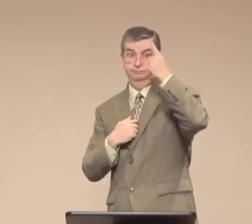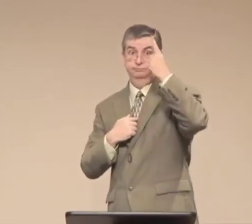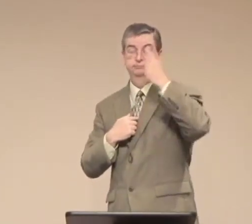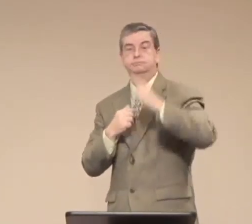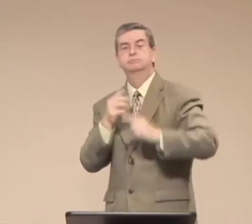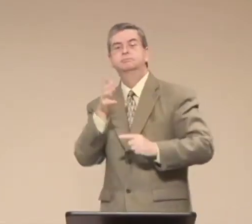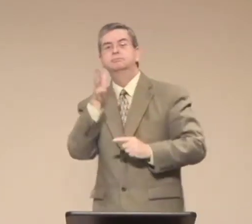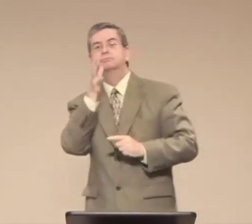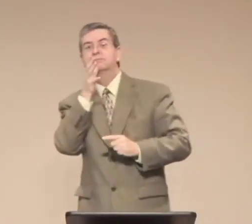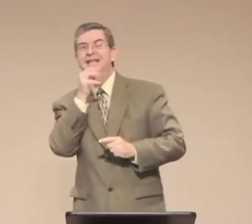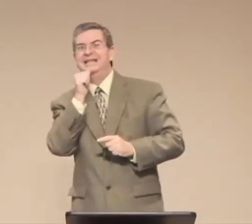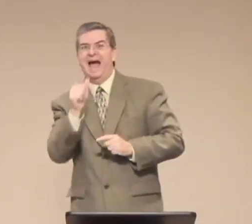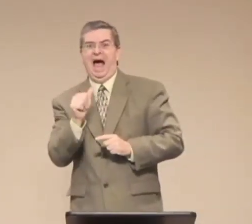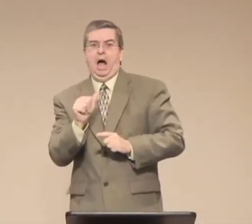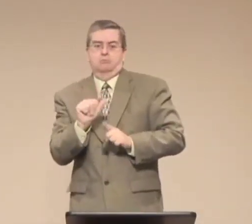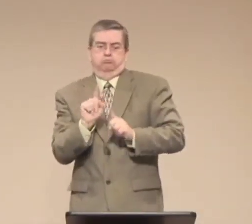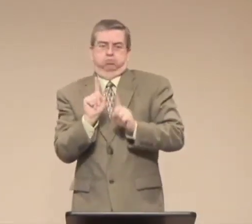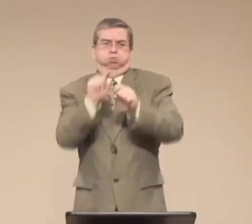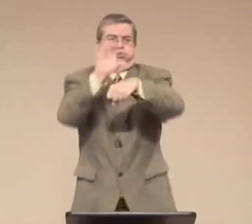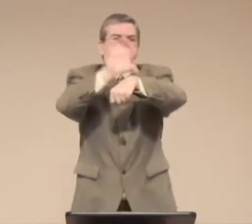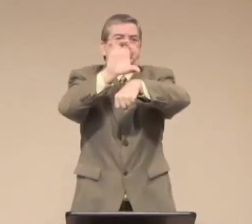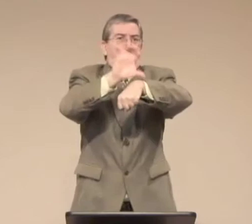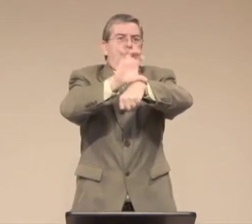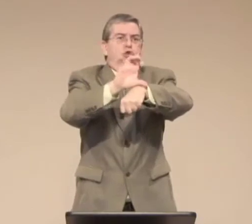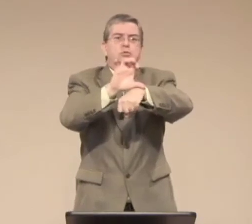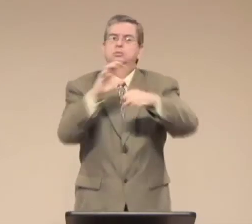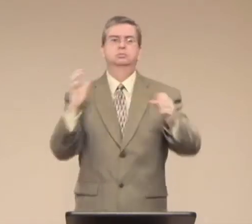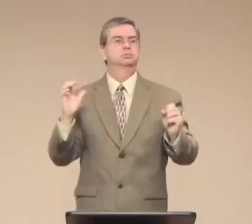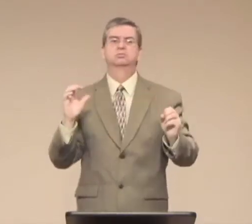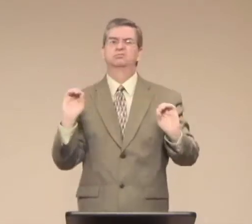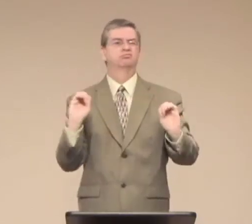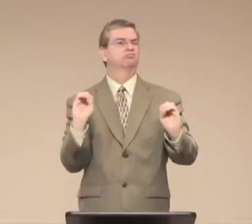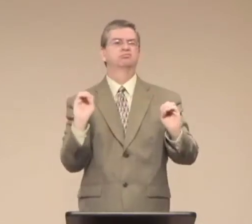She had trained me for being a righteous person.